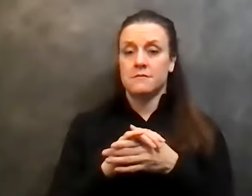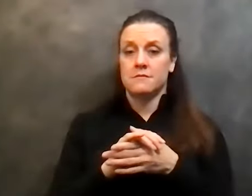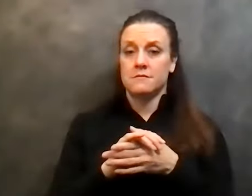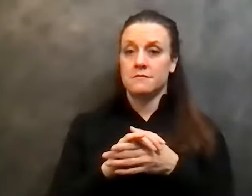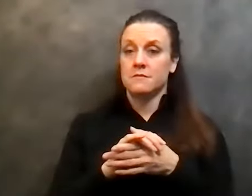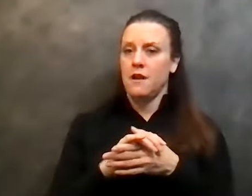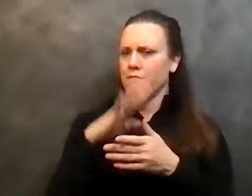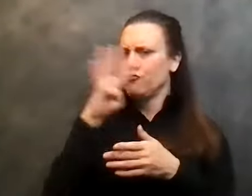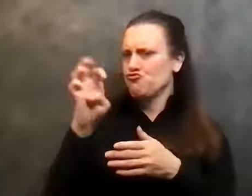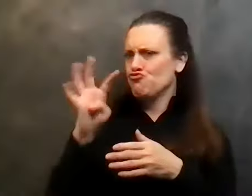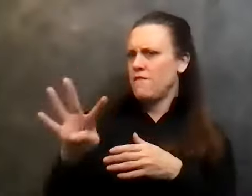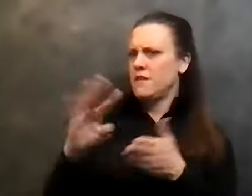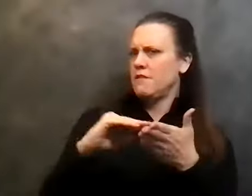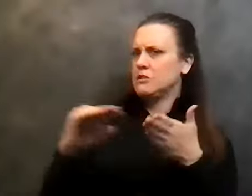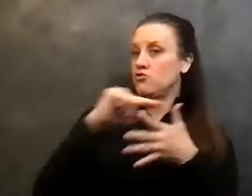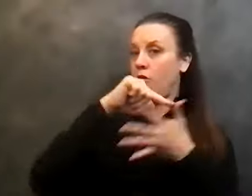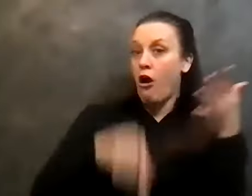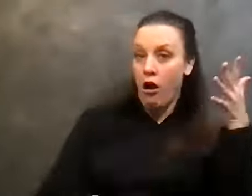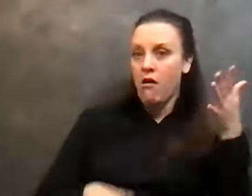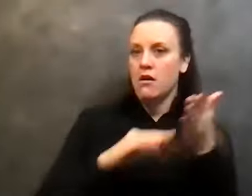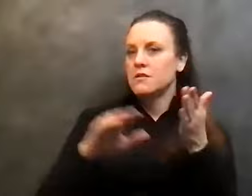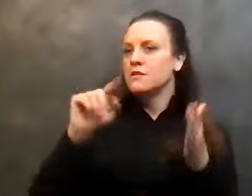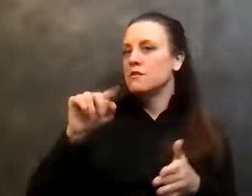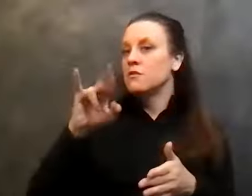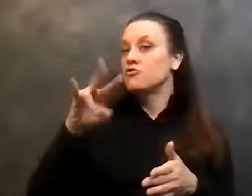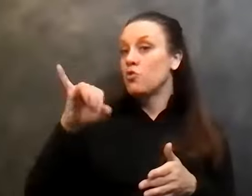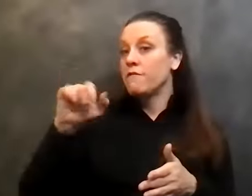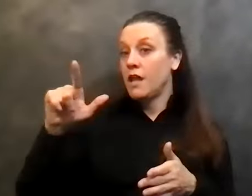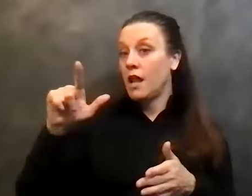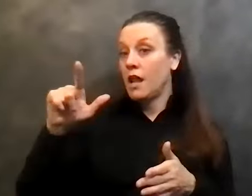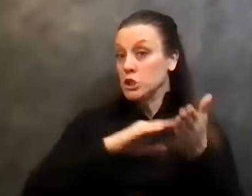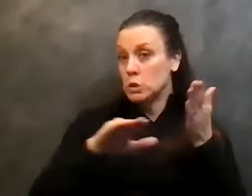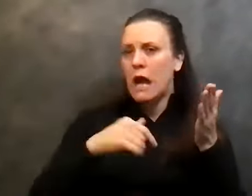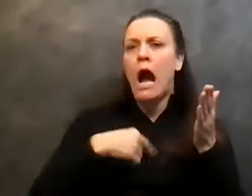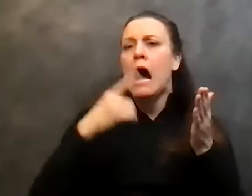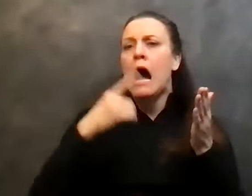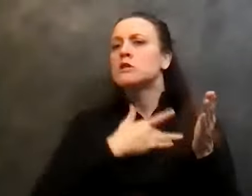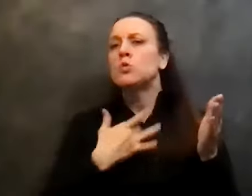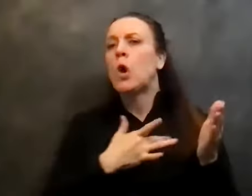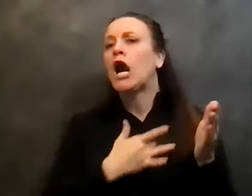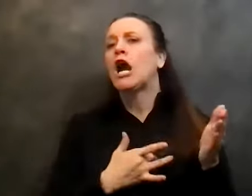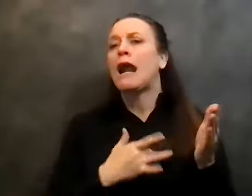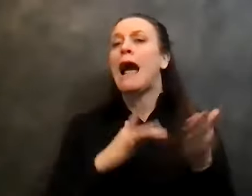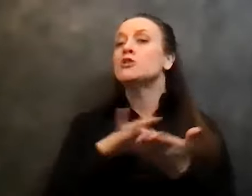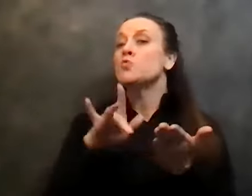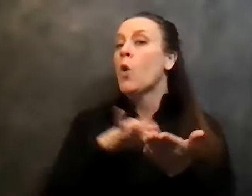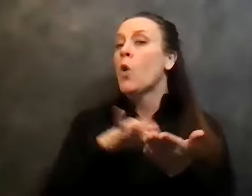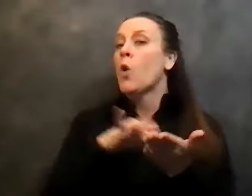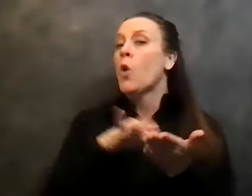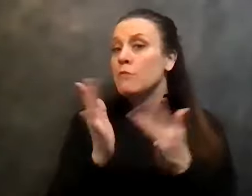excuses, you know, trivia. Okay. I swore on a Bible to my whole family, the